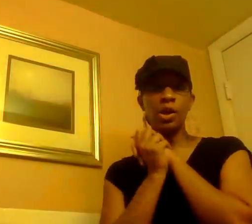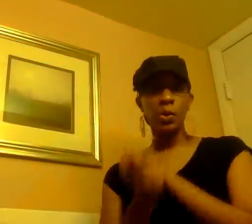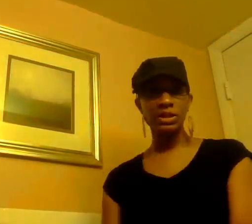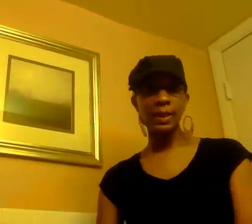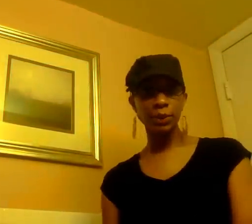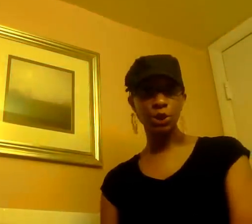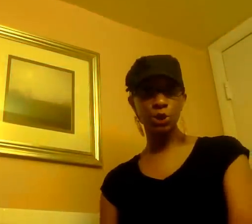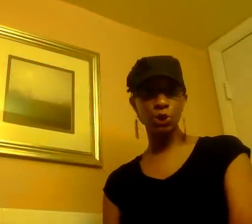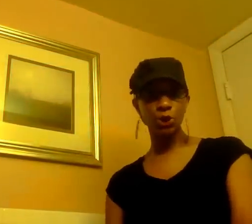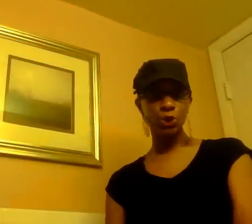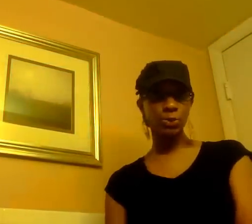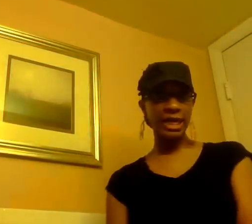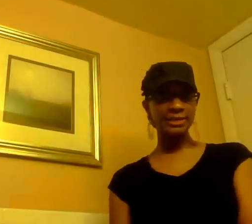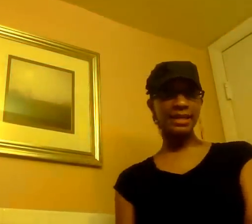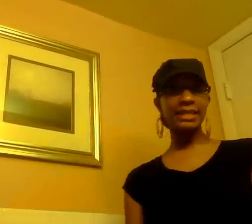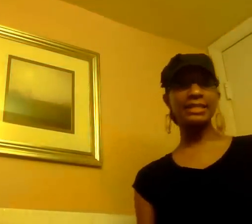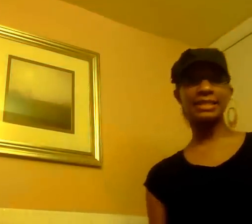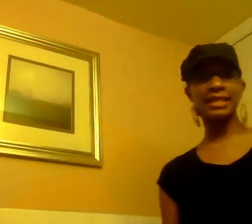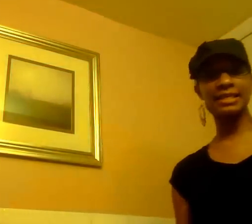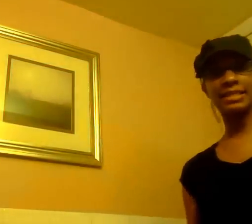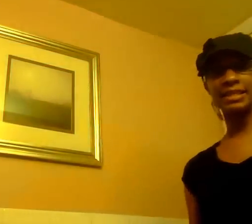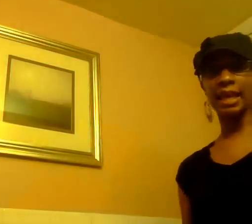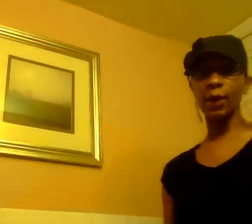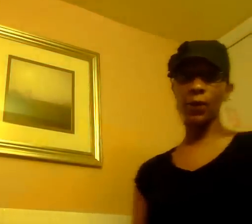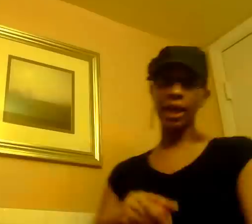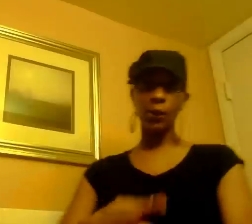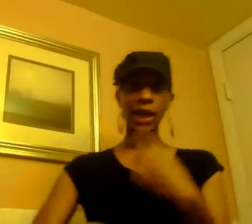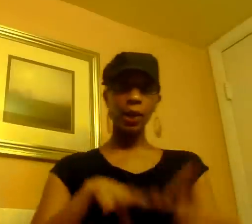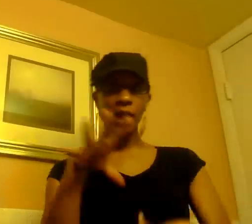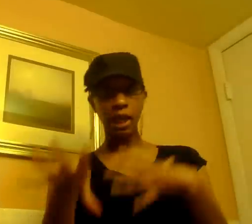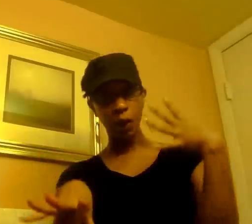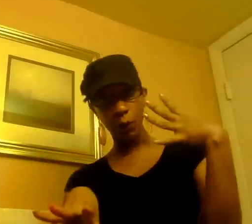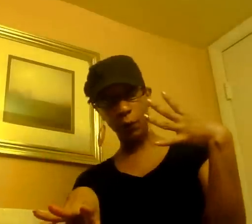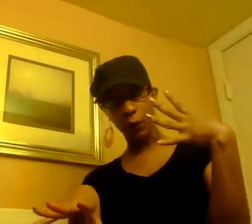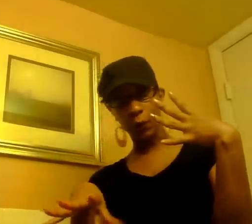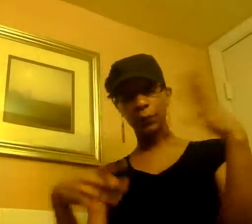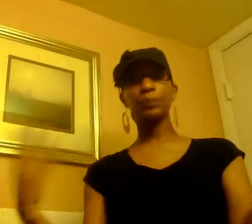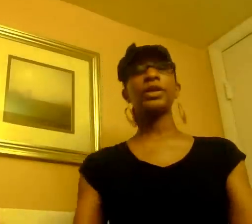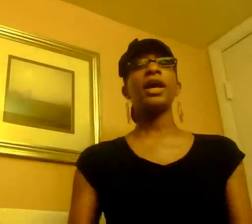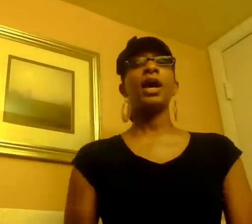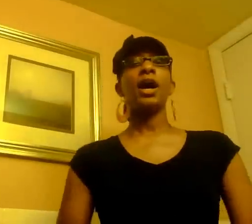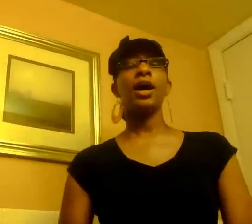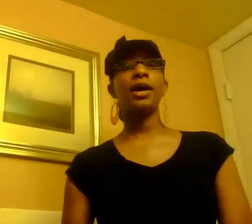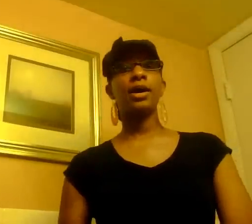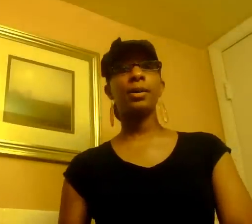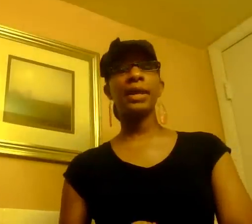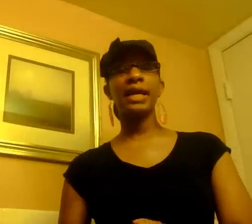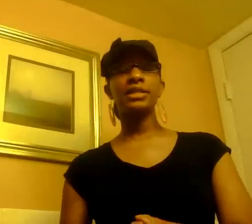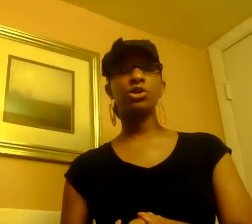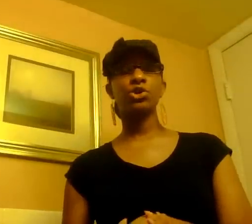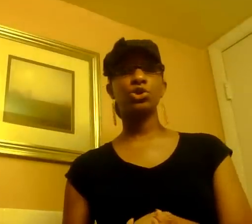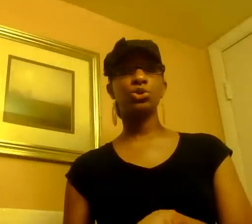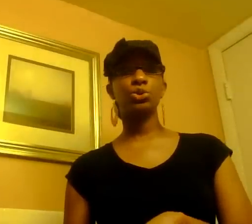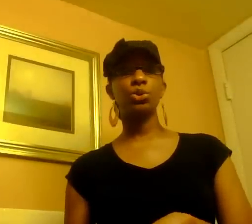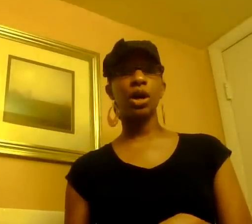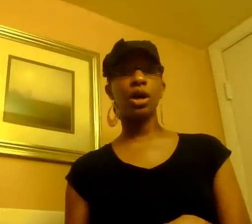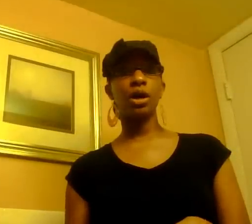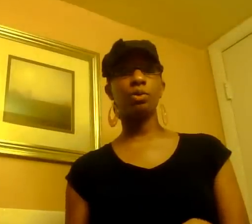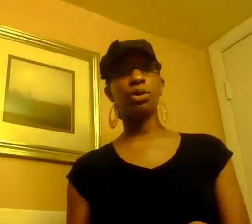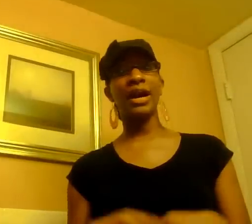what's up youtube yasmin86 hello hello hello hello um like i told you uh well